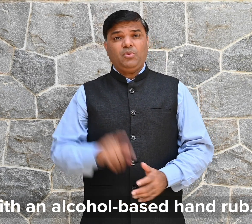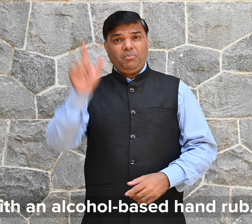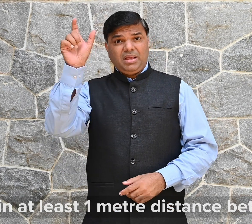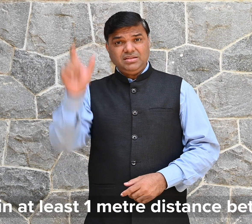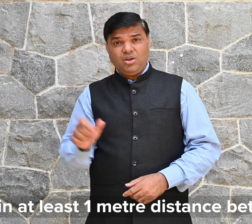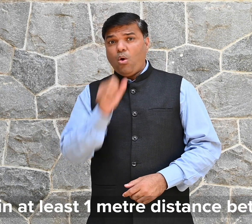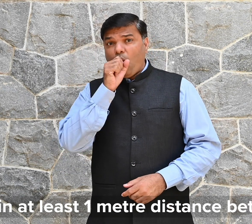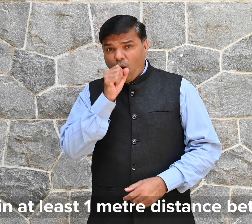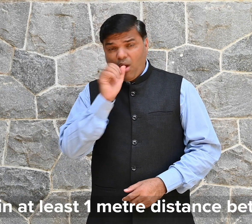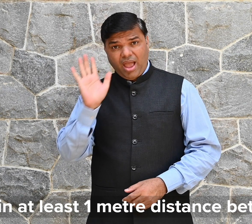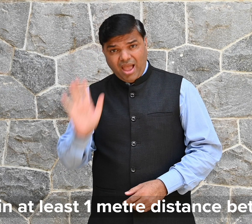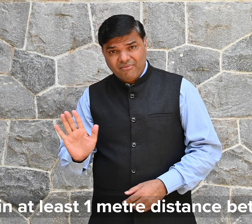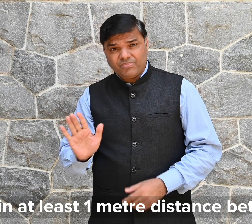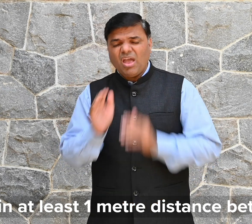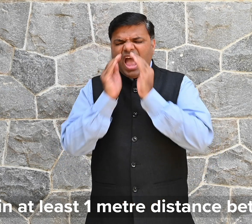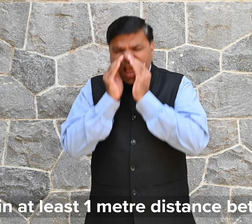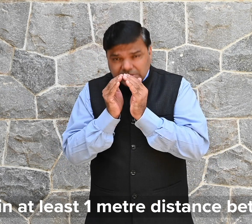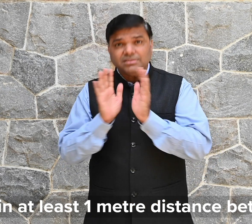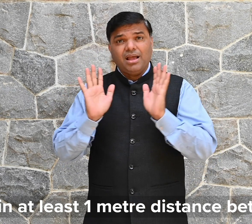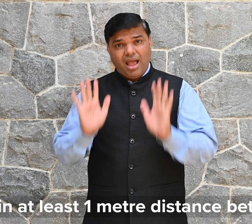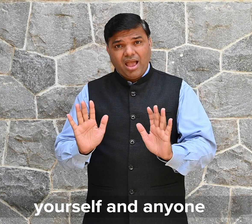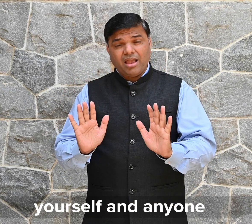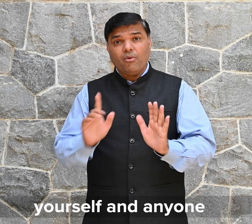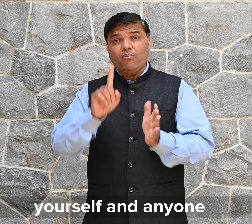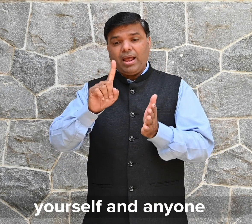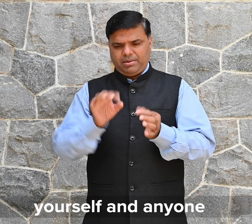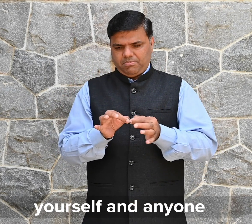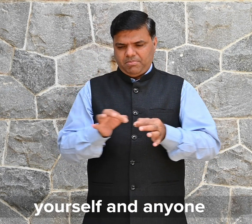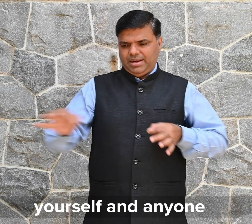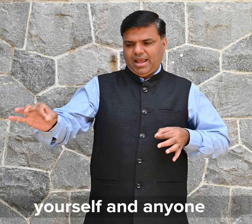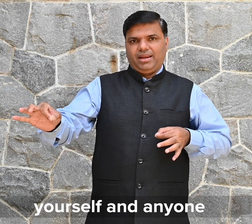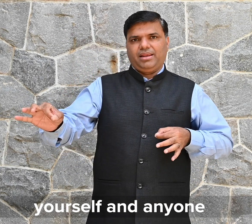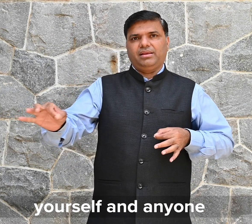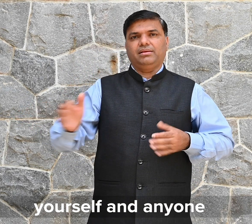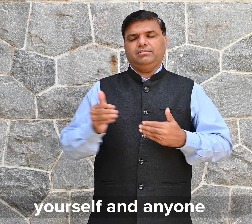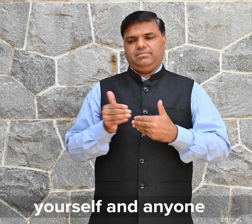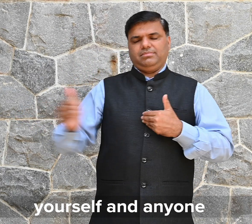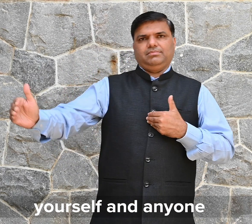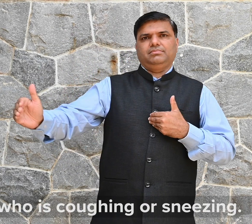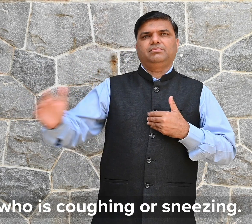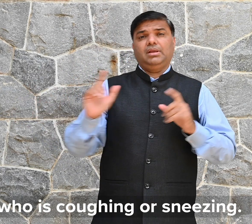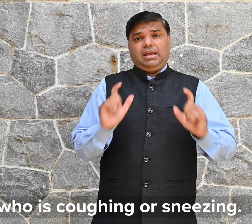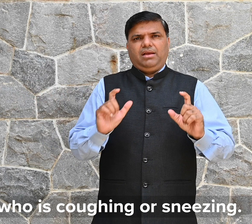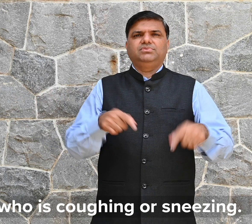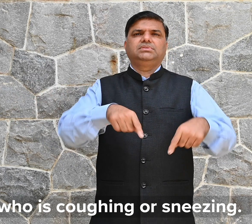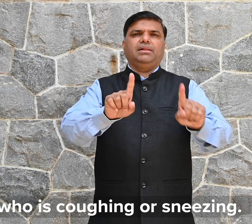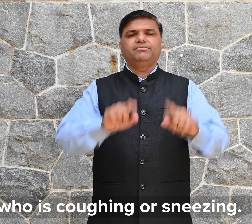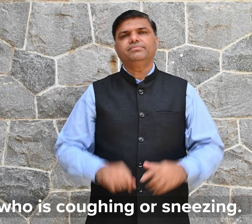Maintain at least 1 meter distance between yourself and anyone who is